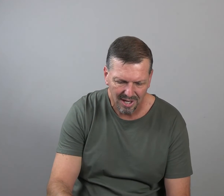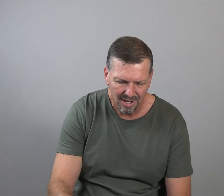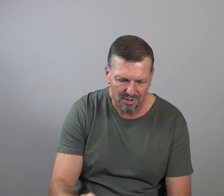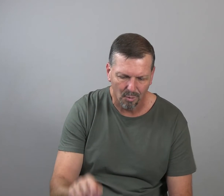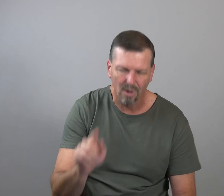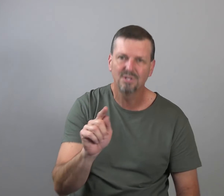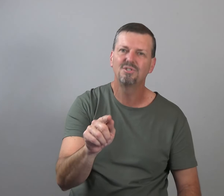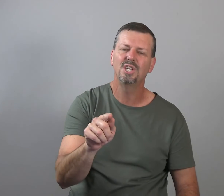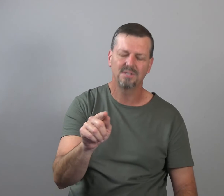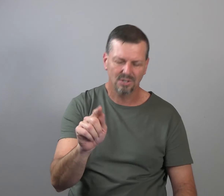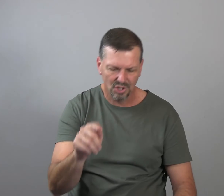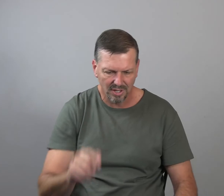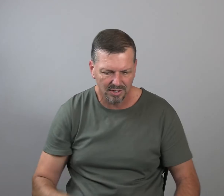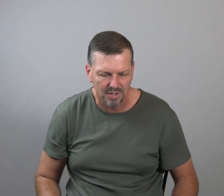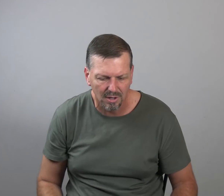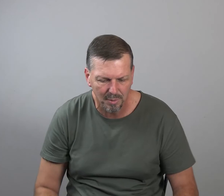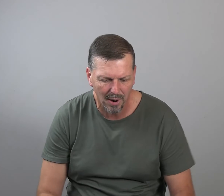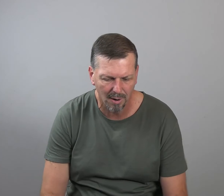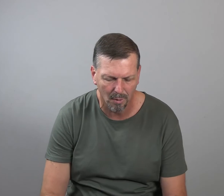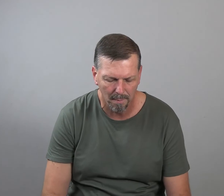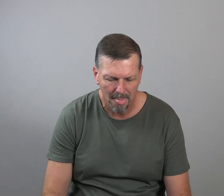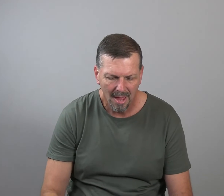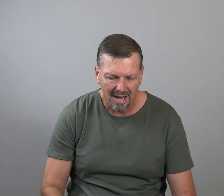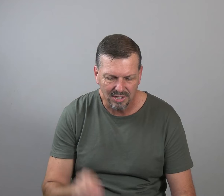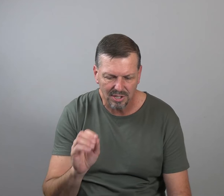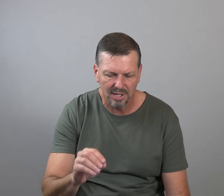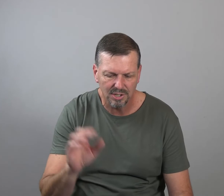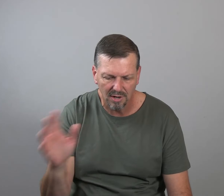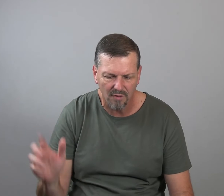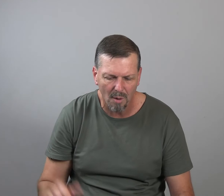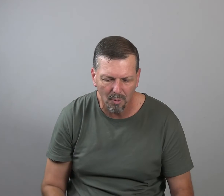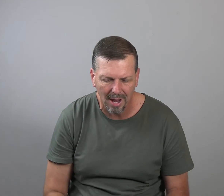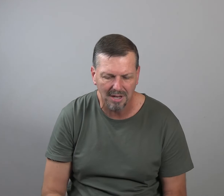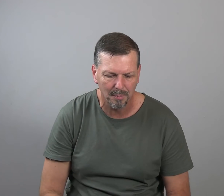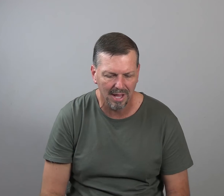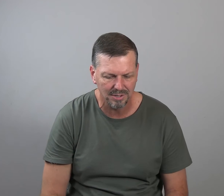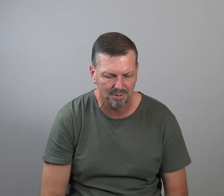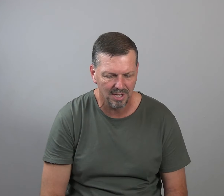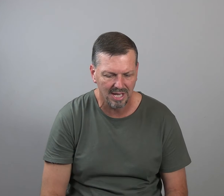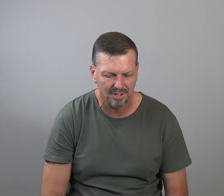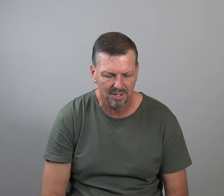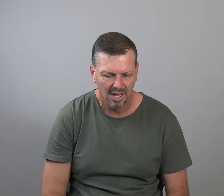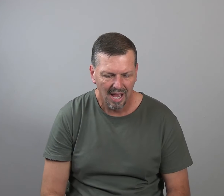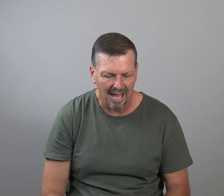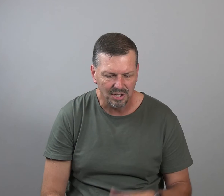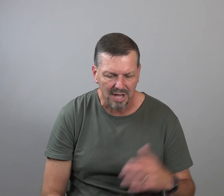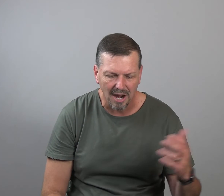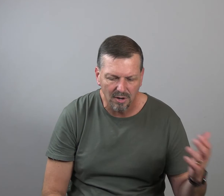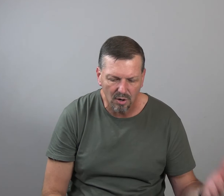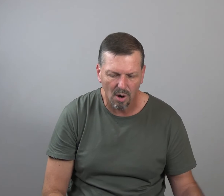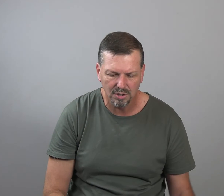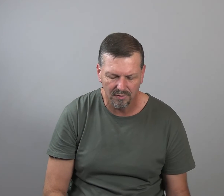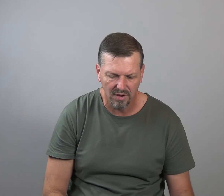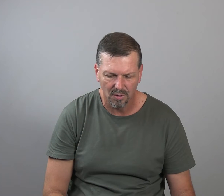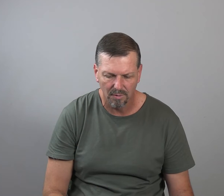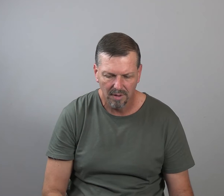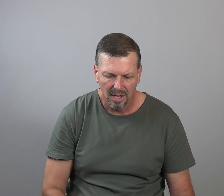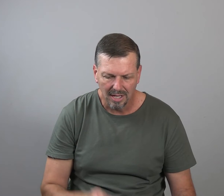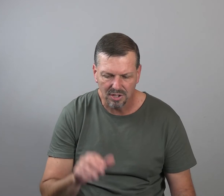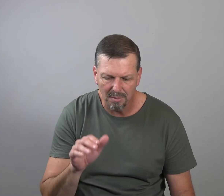to the words of Jesus. Jesus tells a parable and he says, listen, a farmer went out to plant some seeds and he scattered it across the field. And some